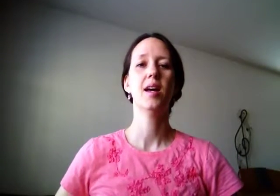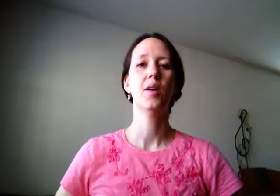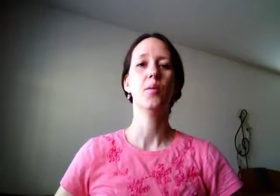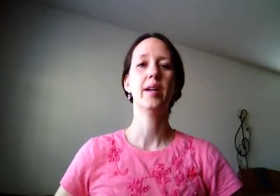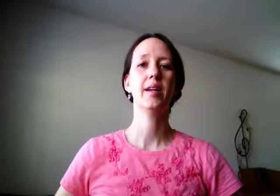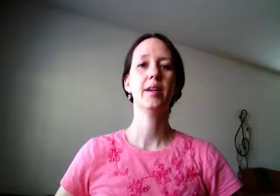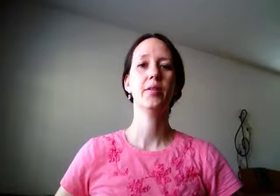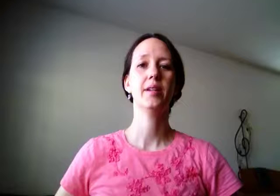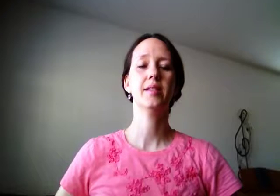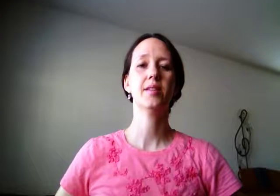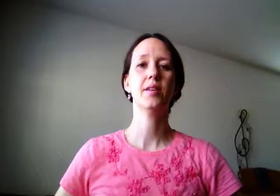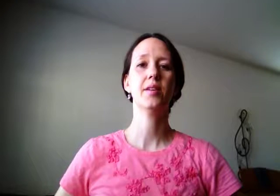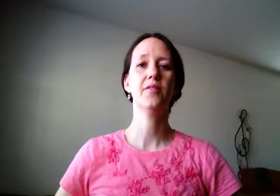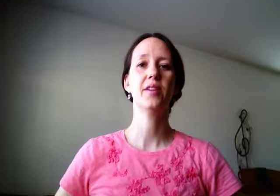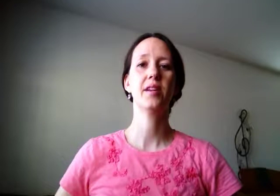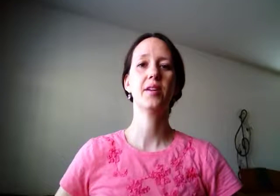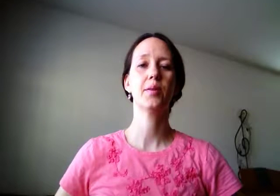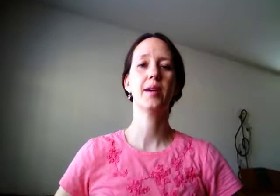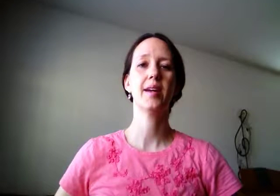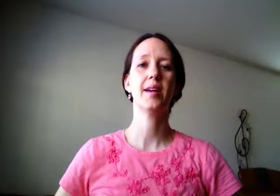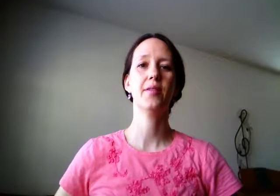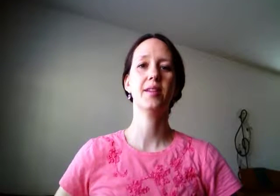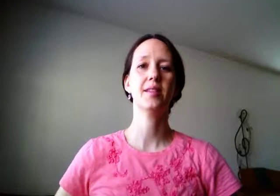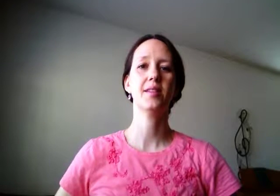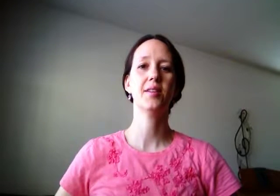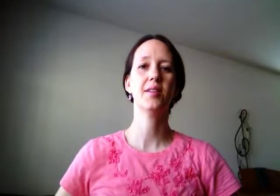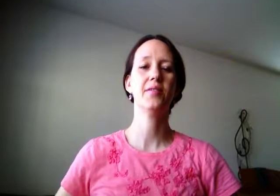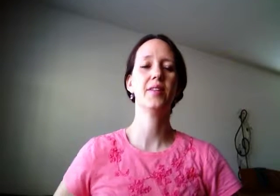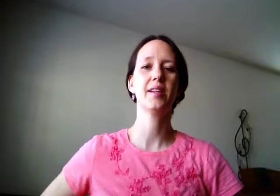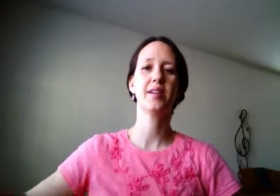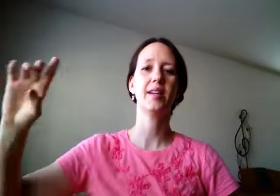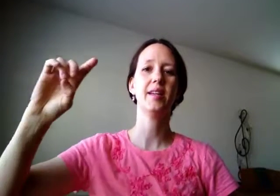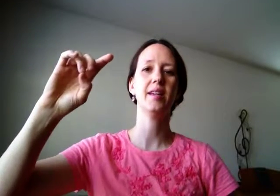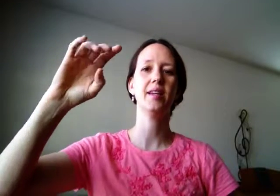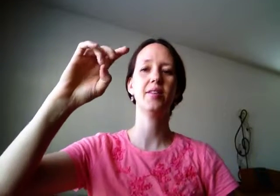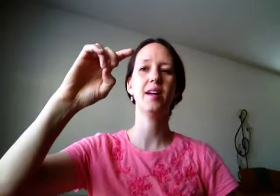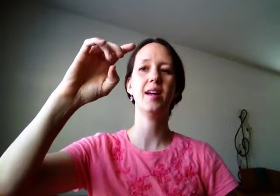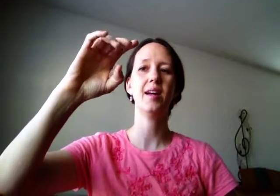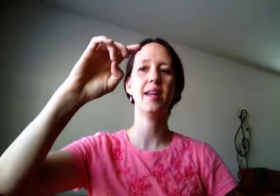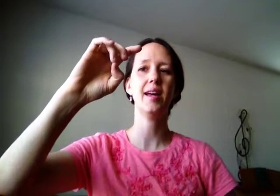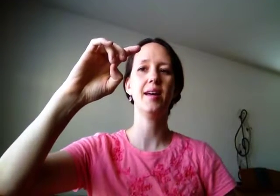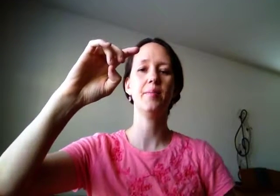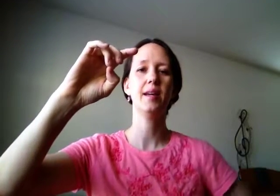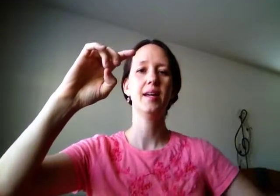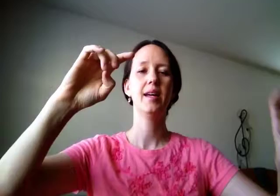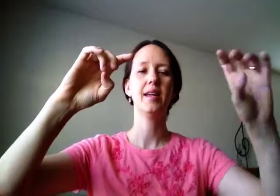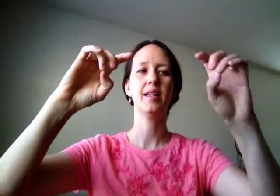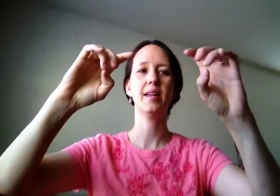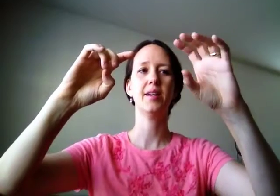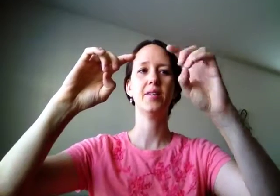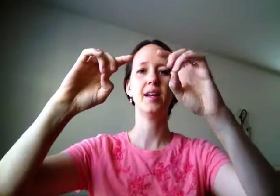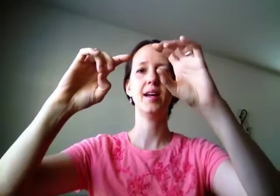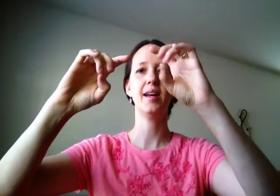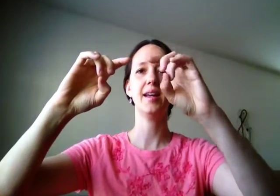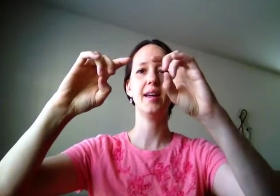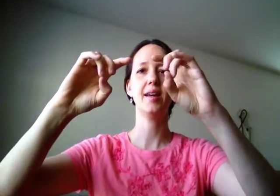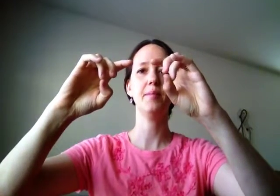Where is third finger? Where is third finger? Here I am. Here I am.